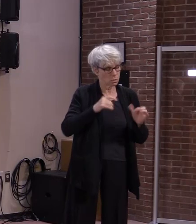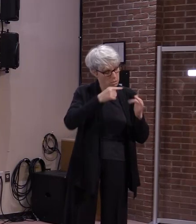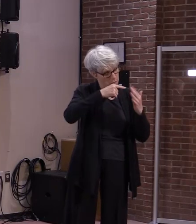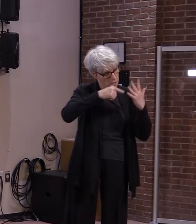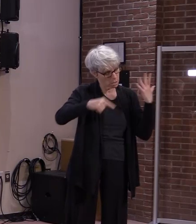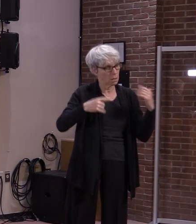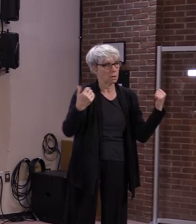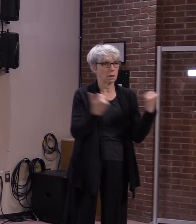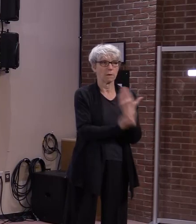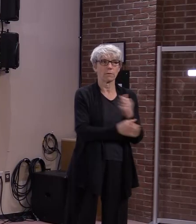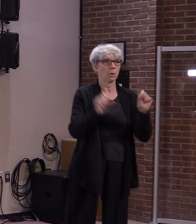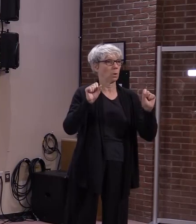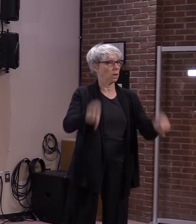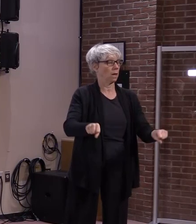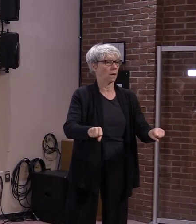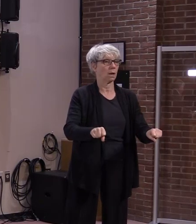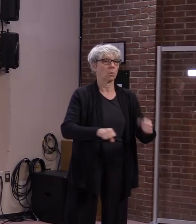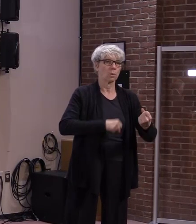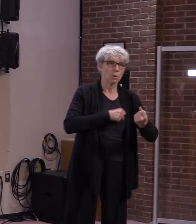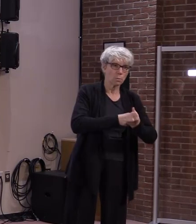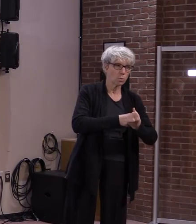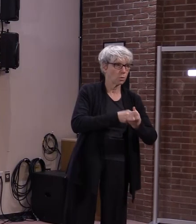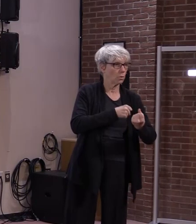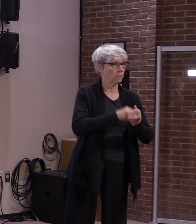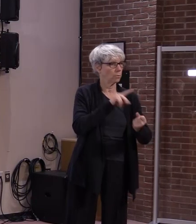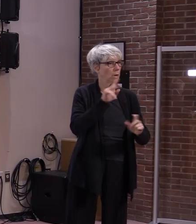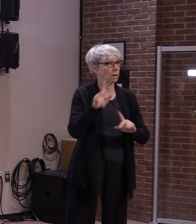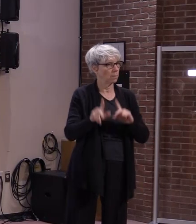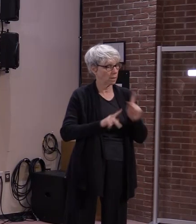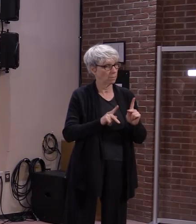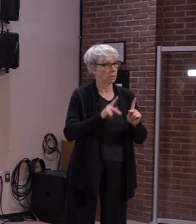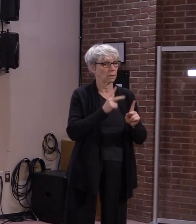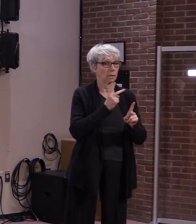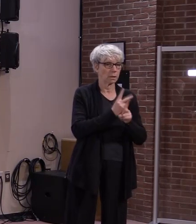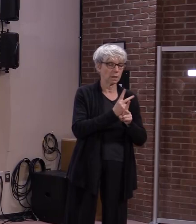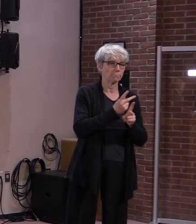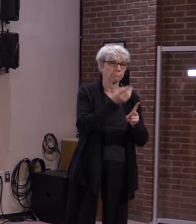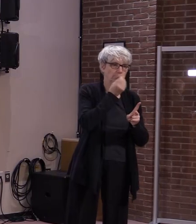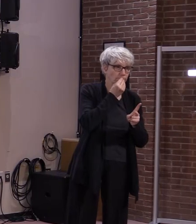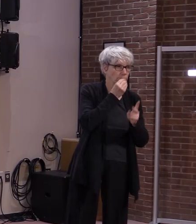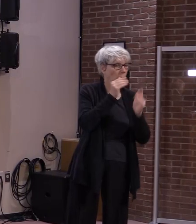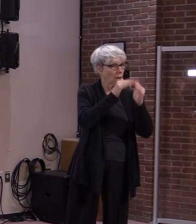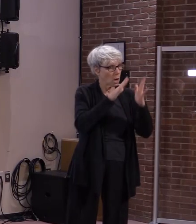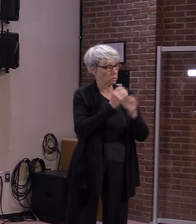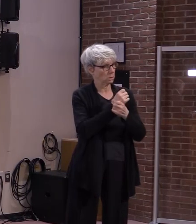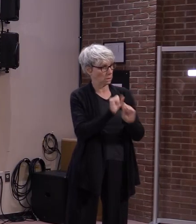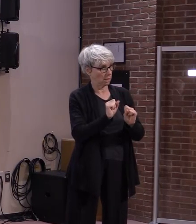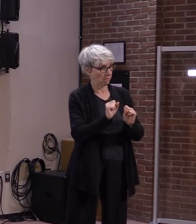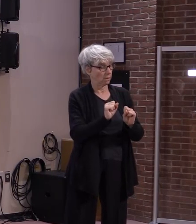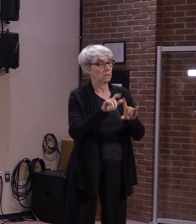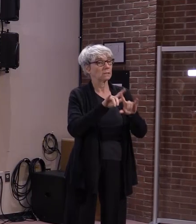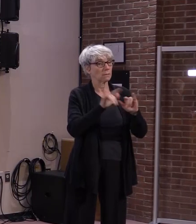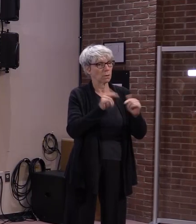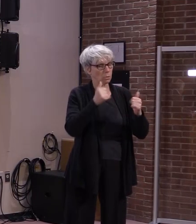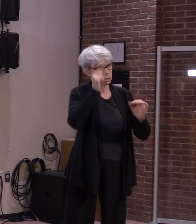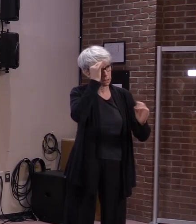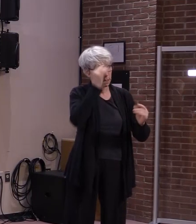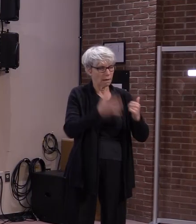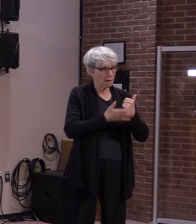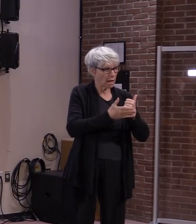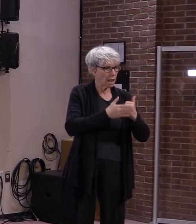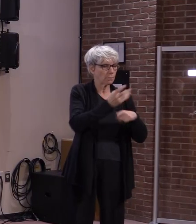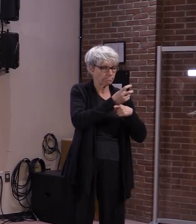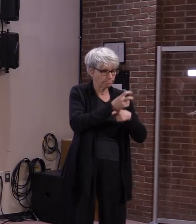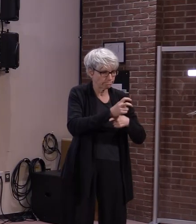assist Vermonters and allow a smooth transition into more permanent housing and support services